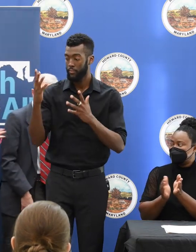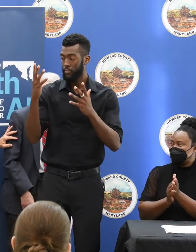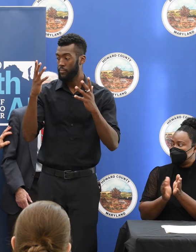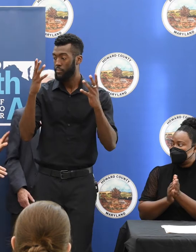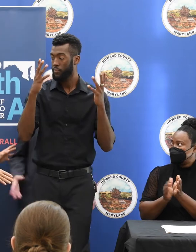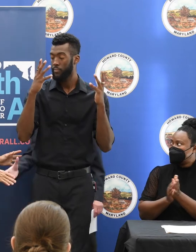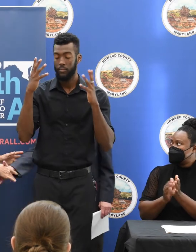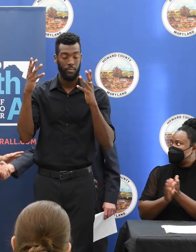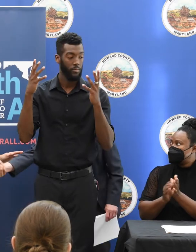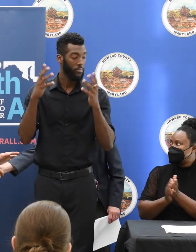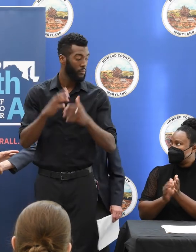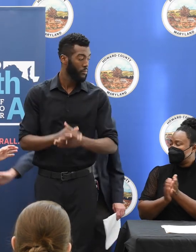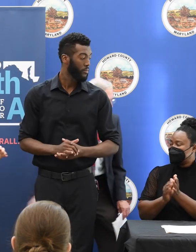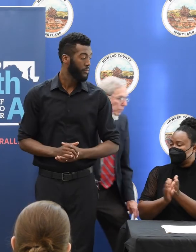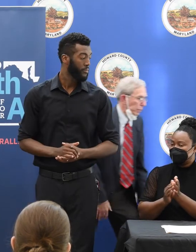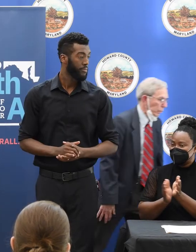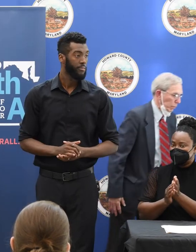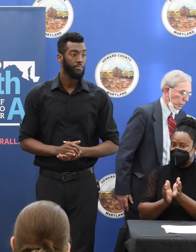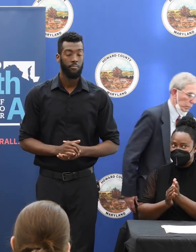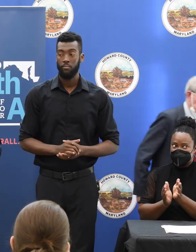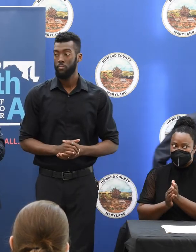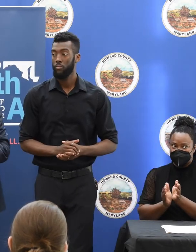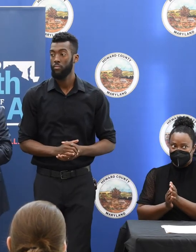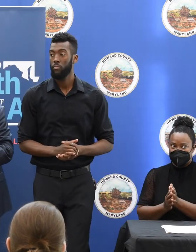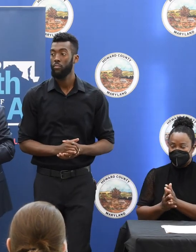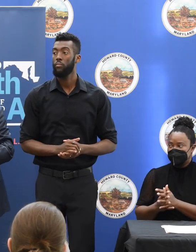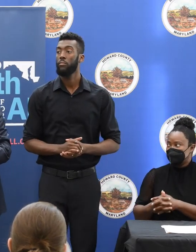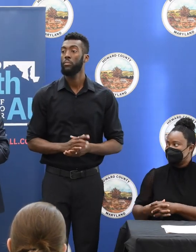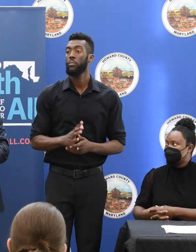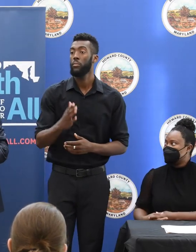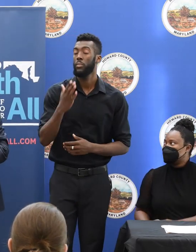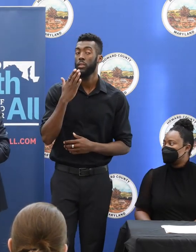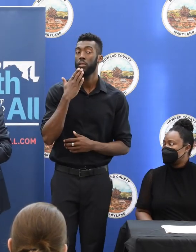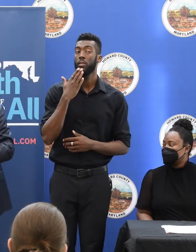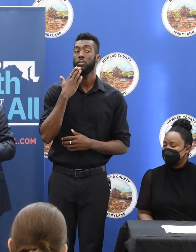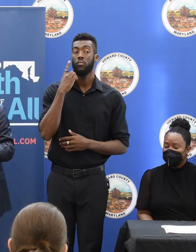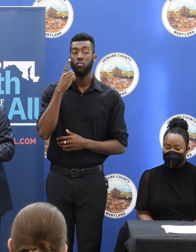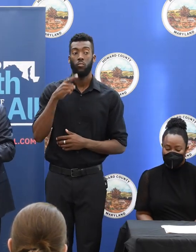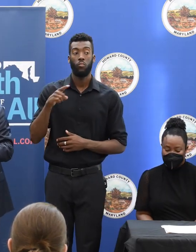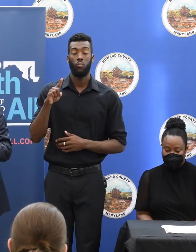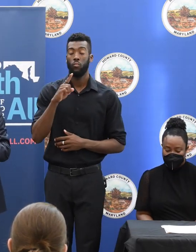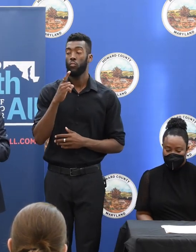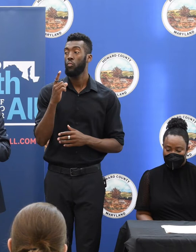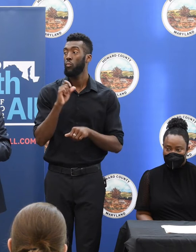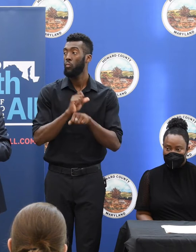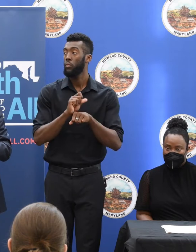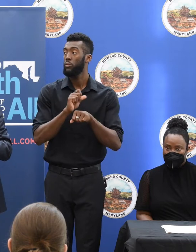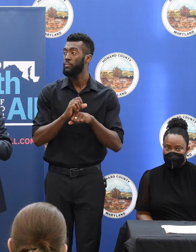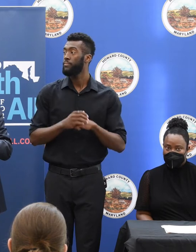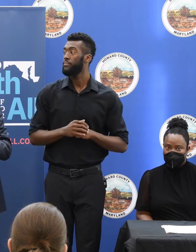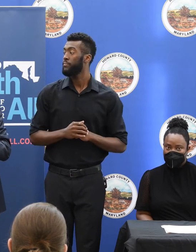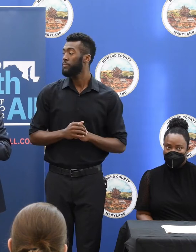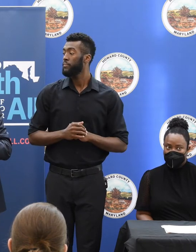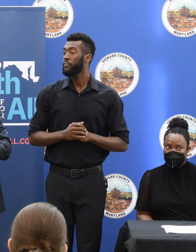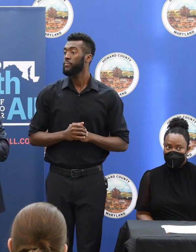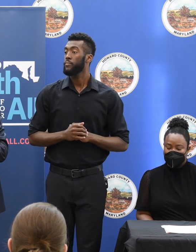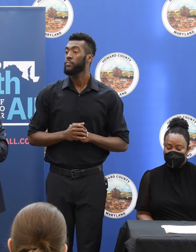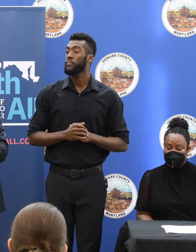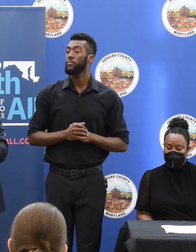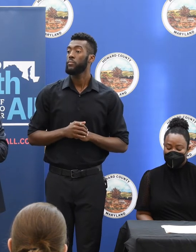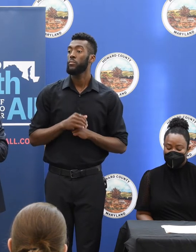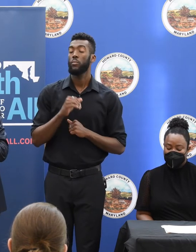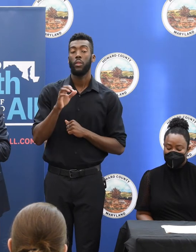Thank you, Jim. Thank you for your great service with all three of your hats. To summarize what we've heard, the prescription drug